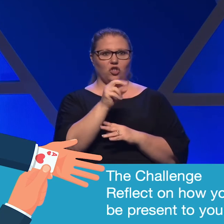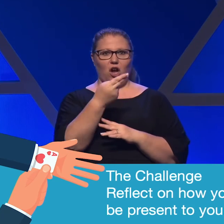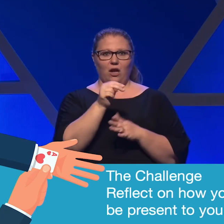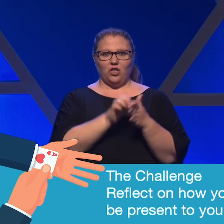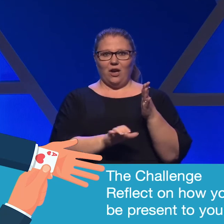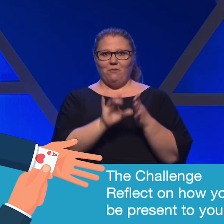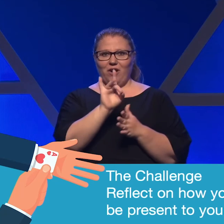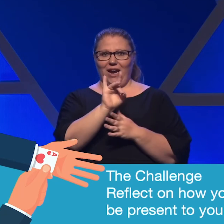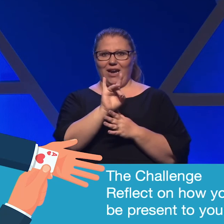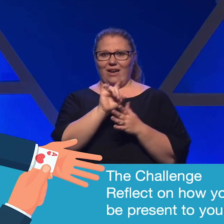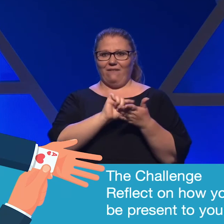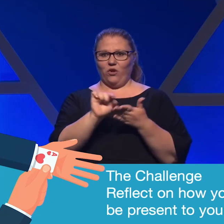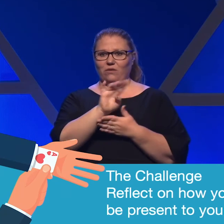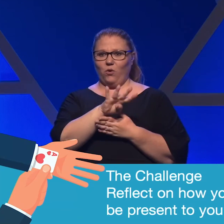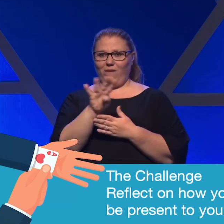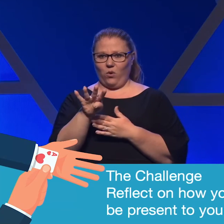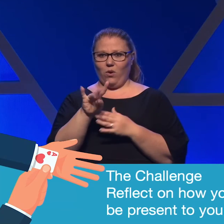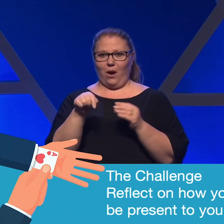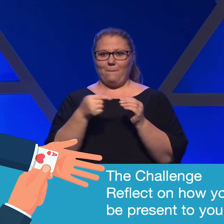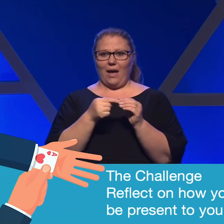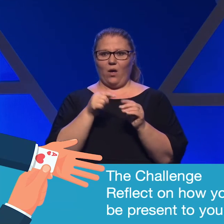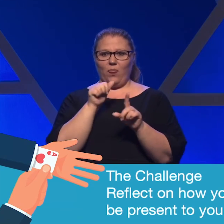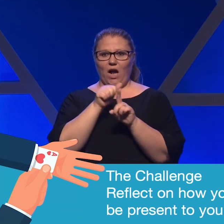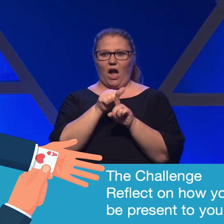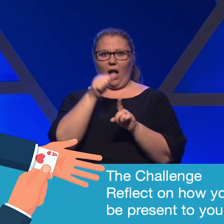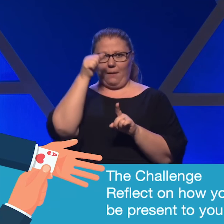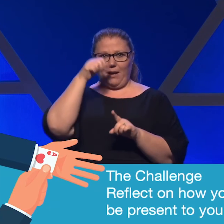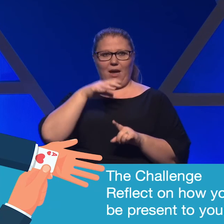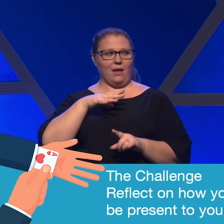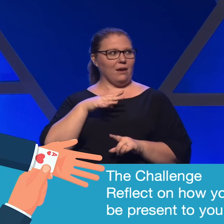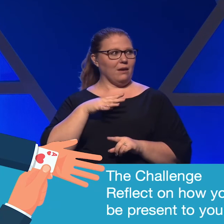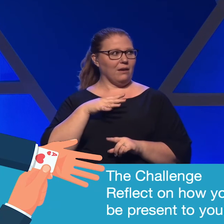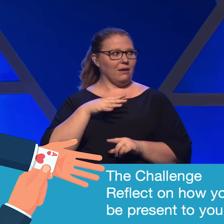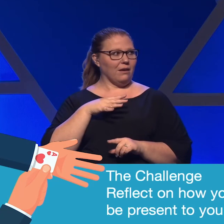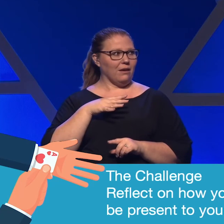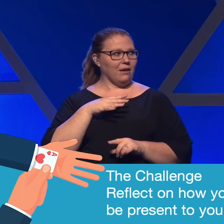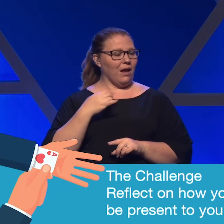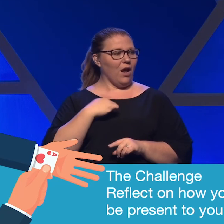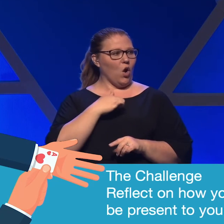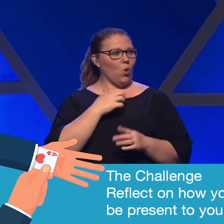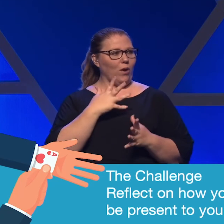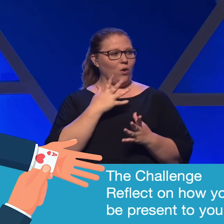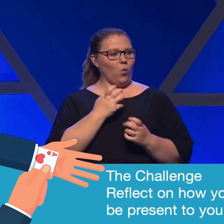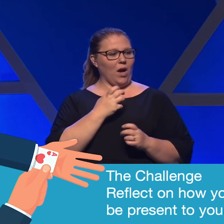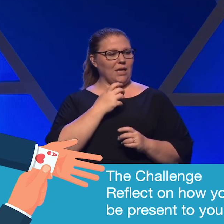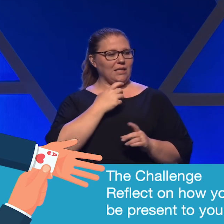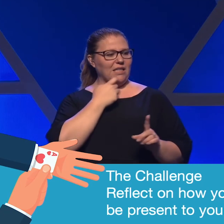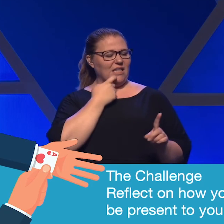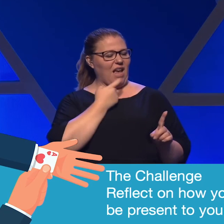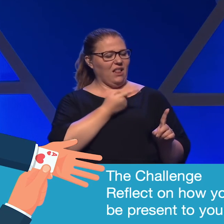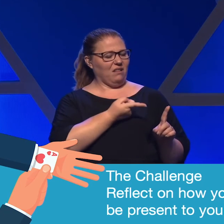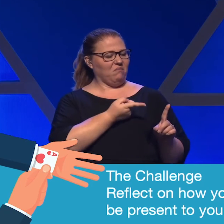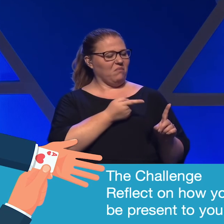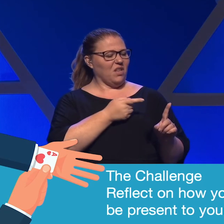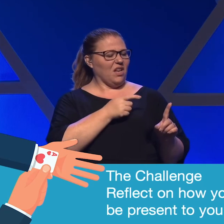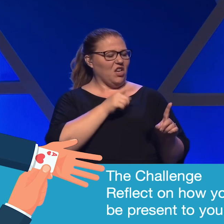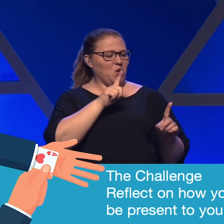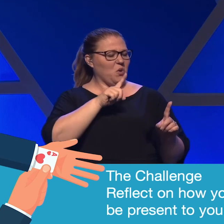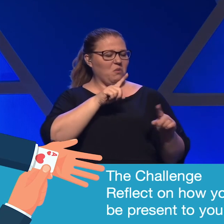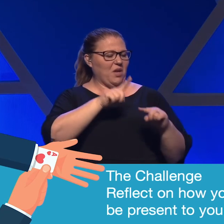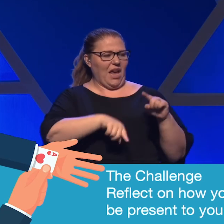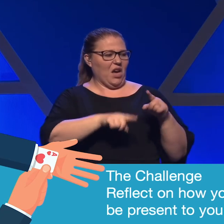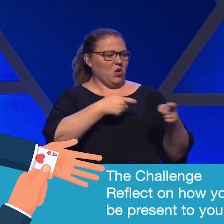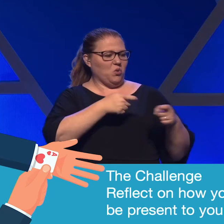around the con man, right? We want to tell the con man, you have no control over our